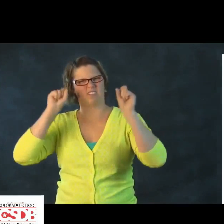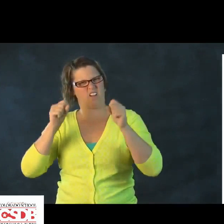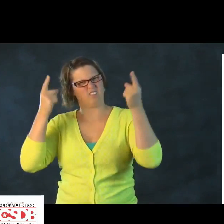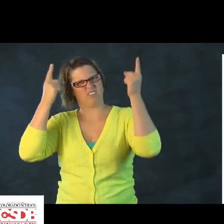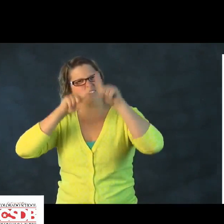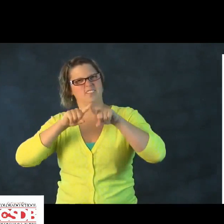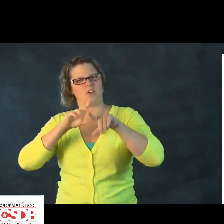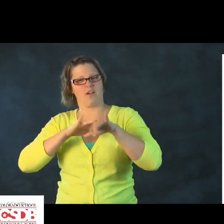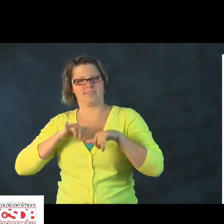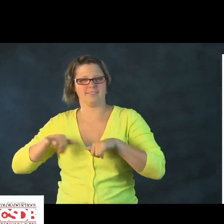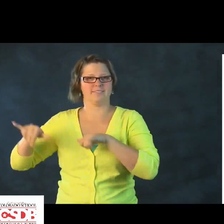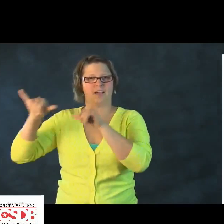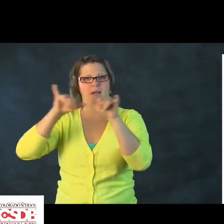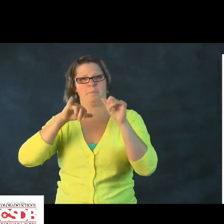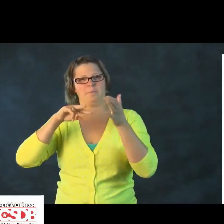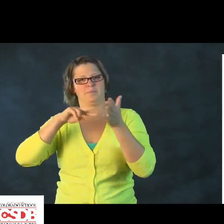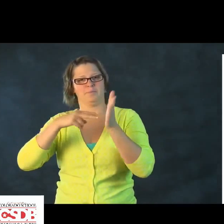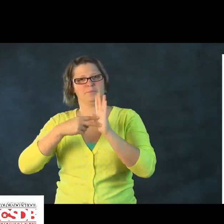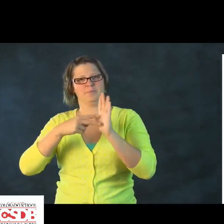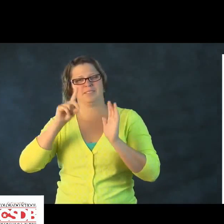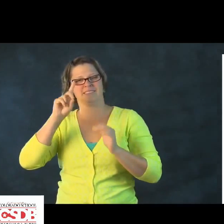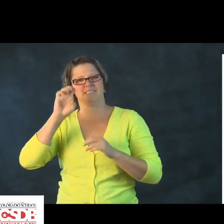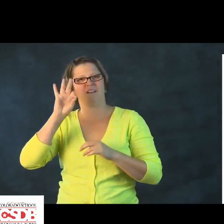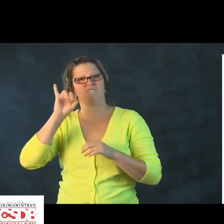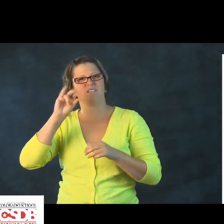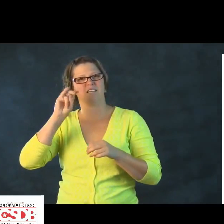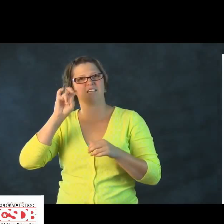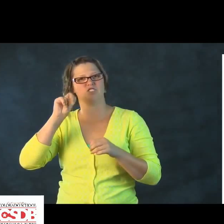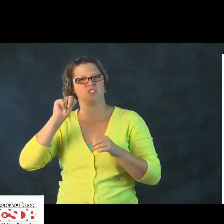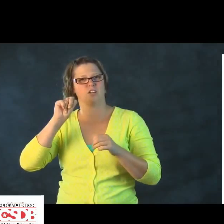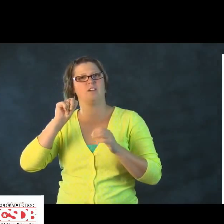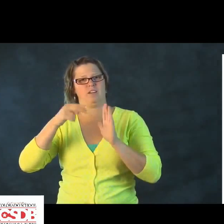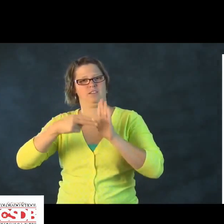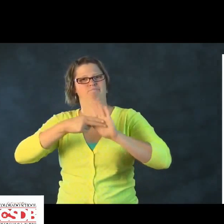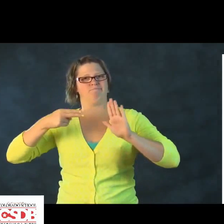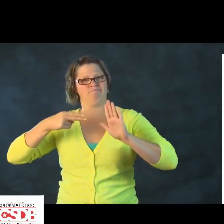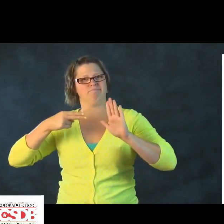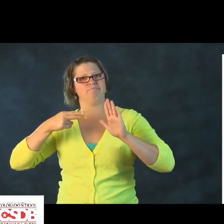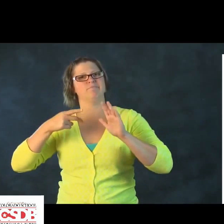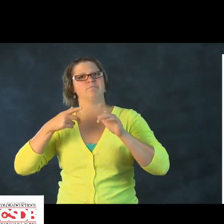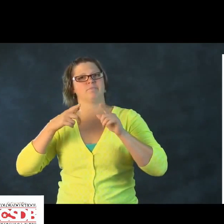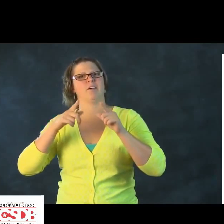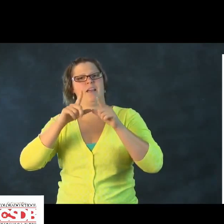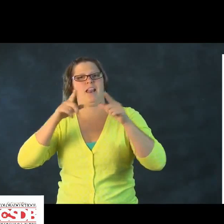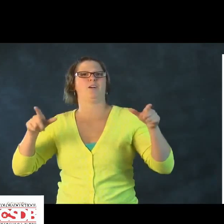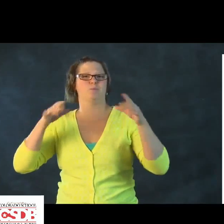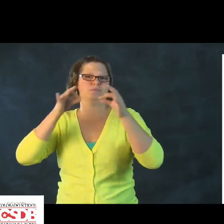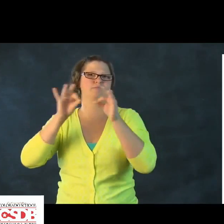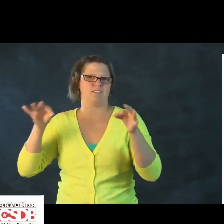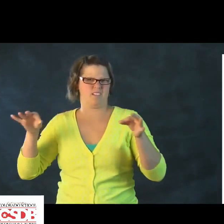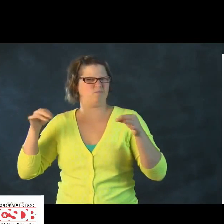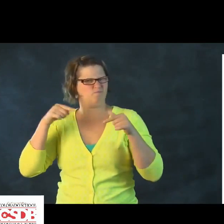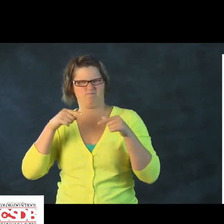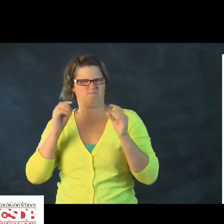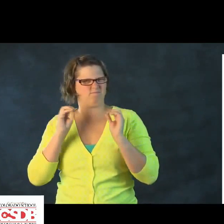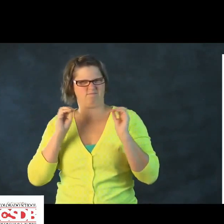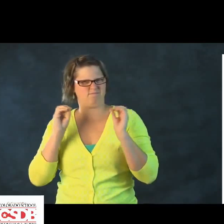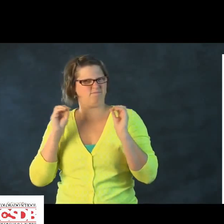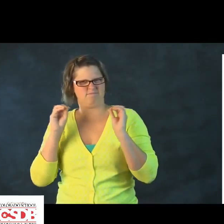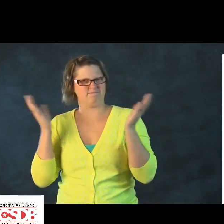There hasn't been research. There's research, but however, there's not an agreement. There's not a universal definition in regards to that.